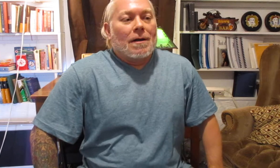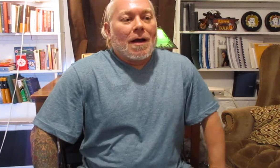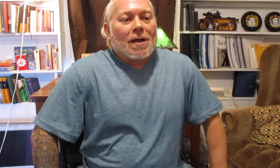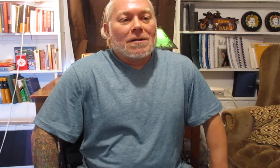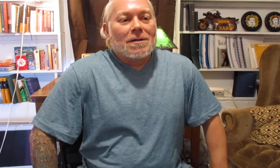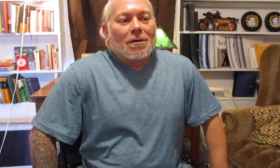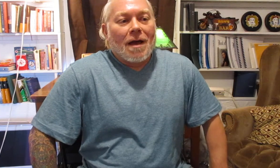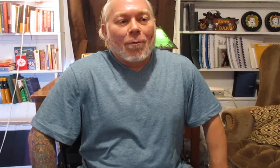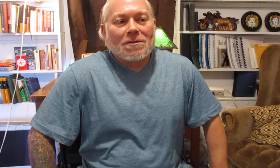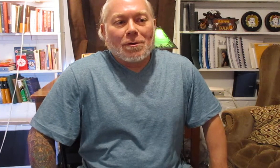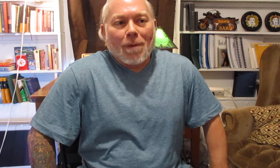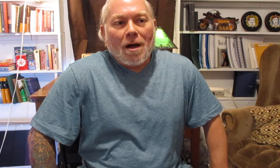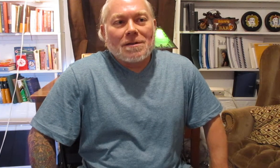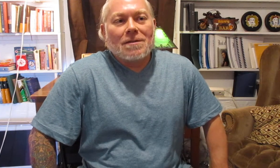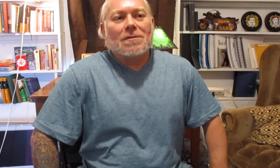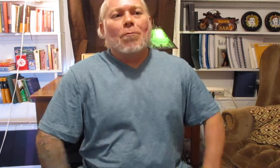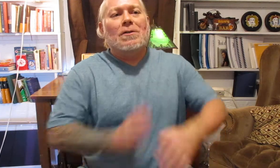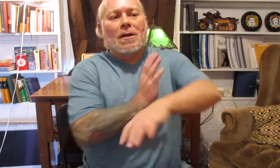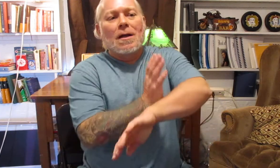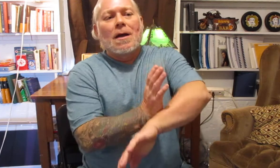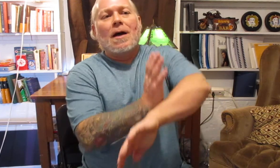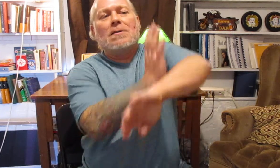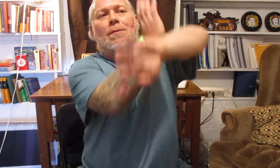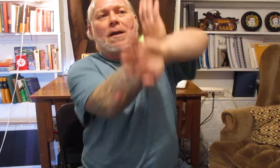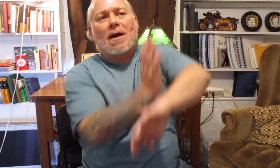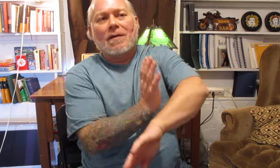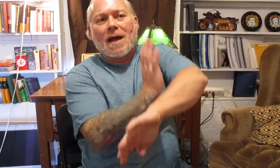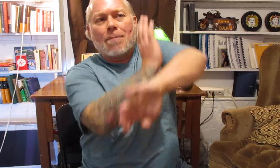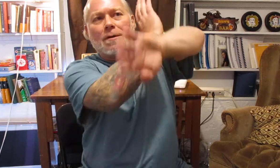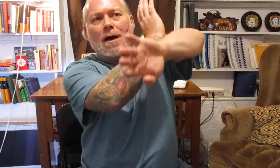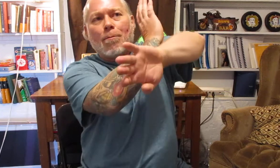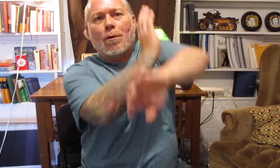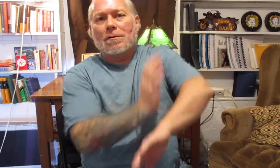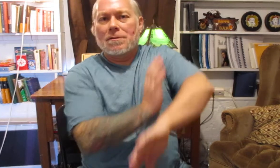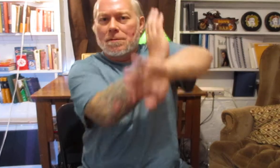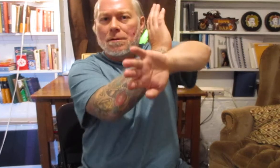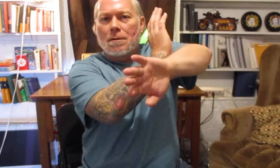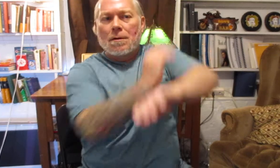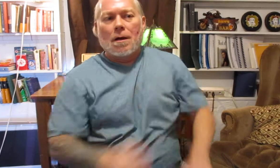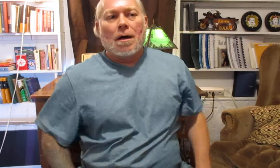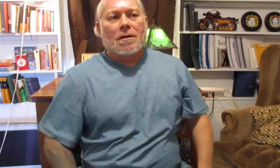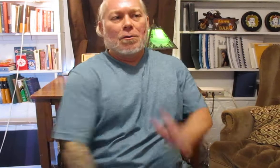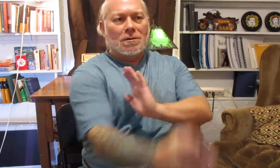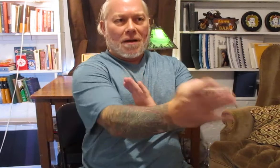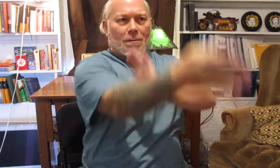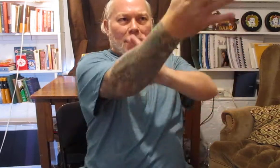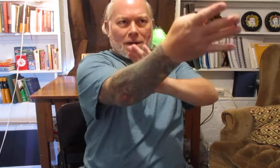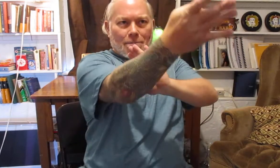nowadays you know you have western boxing so Wing Chun has to be kind of adapted upwards uh the tools have to be adapted